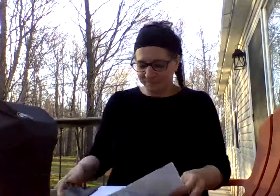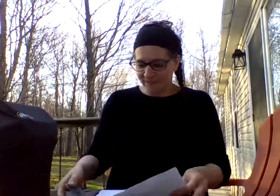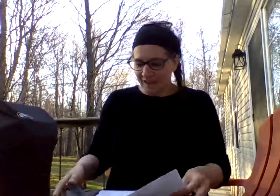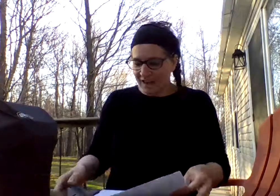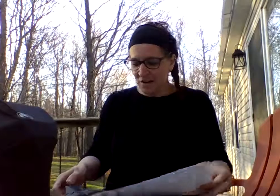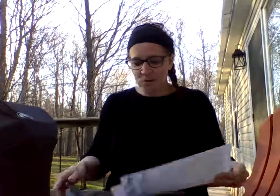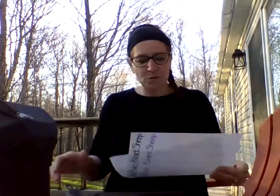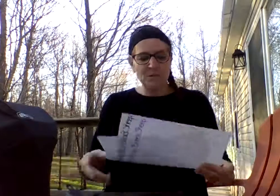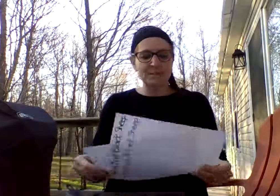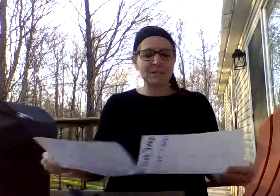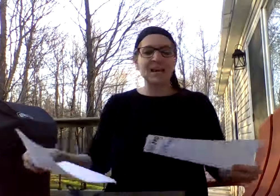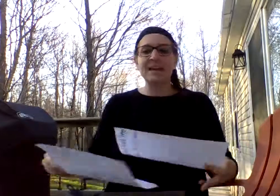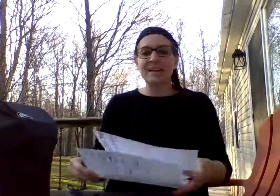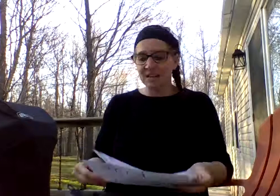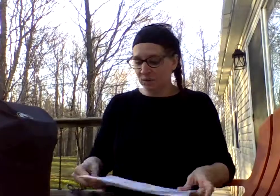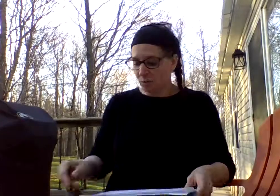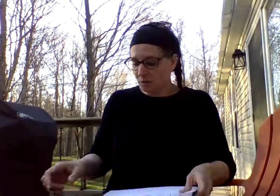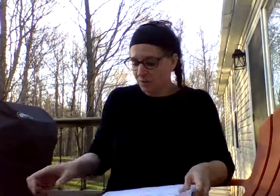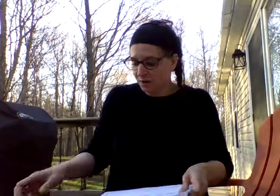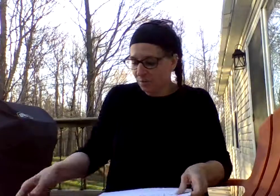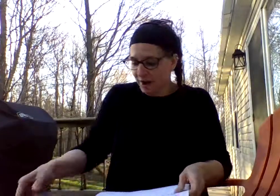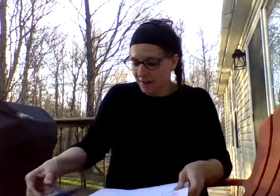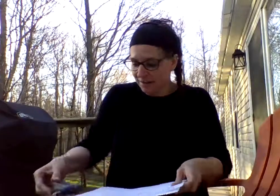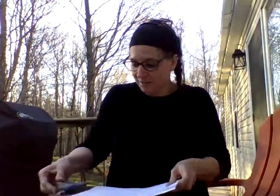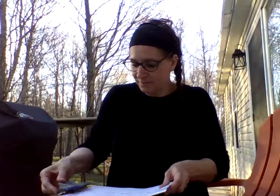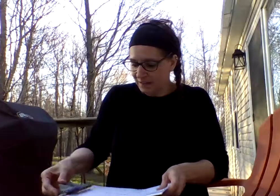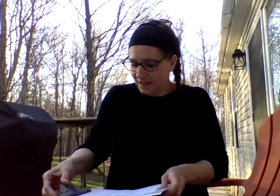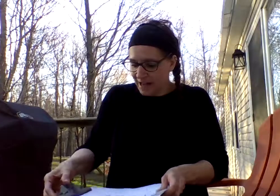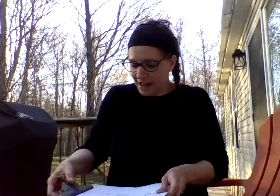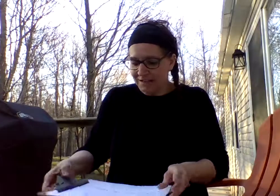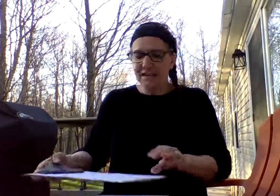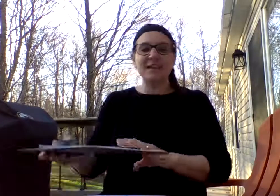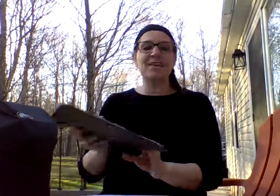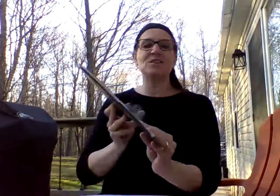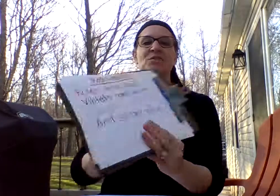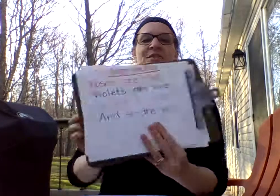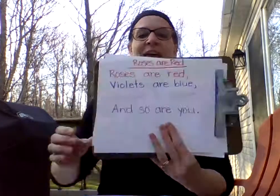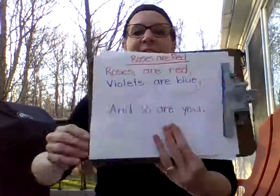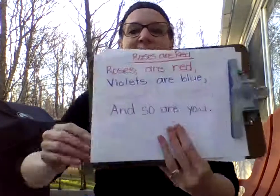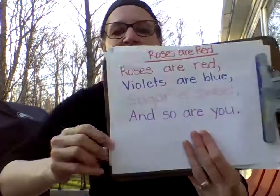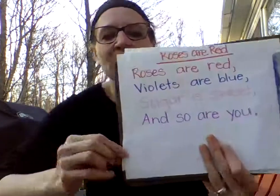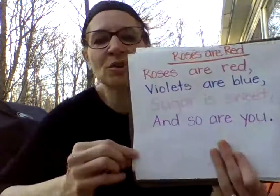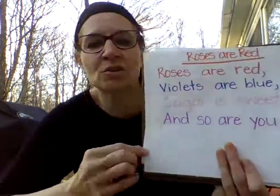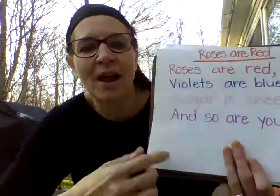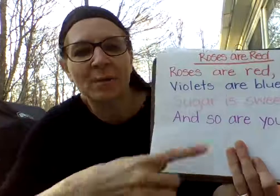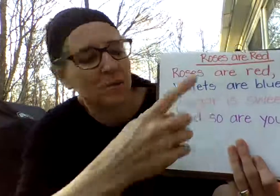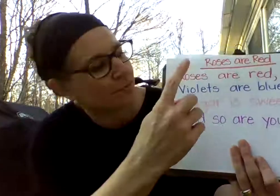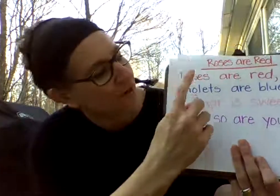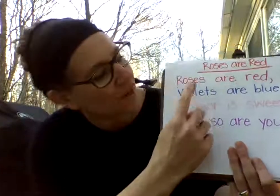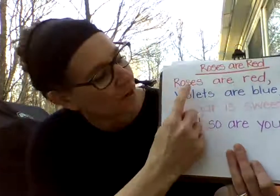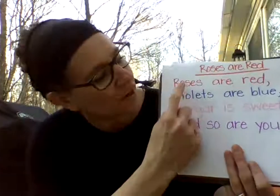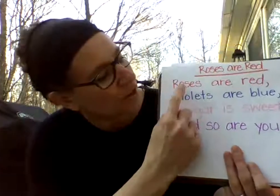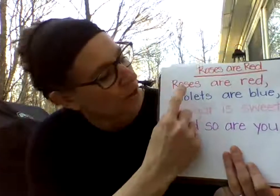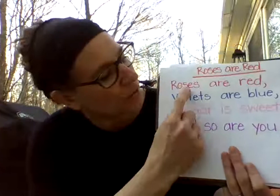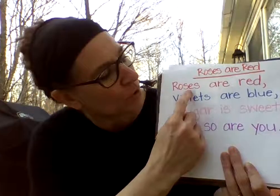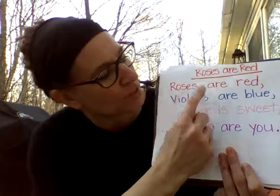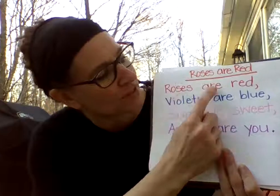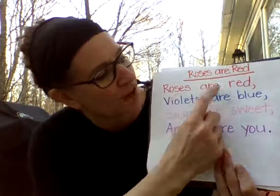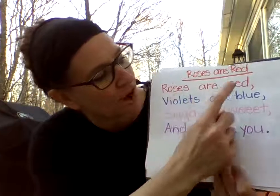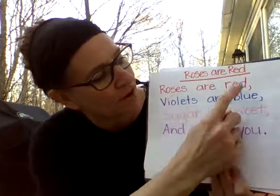And our nursery rhyme today is Roses are Red. I'll say it, then you say it. And you can track with your finger. Roses are